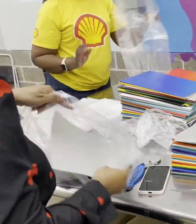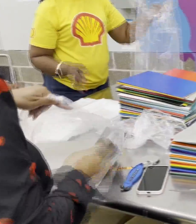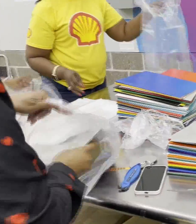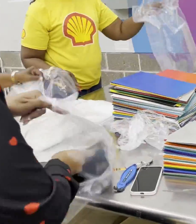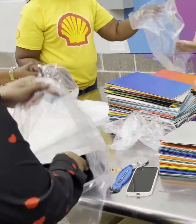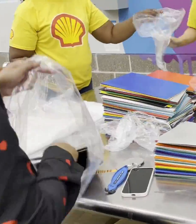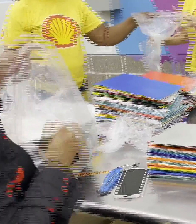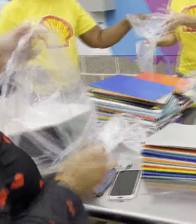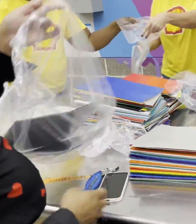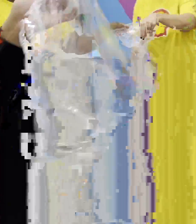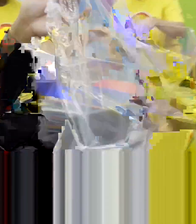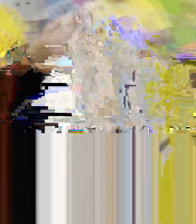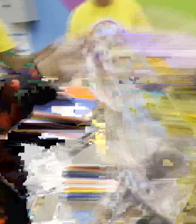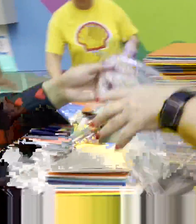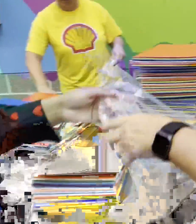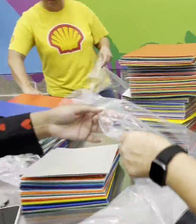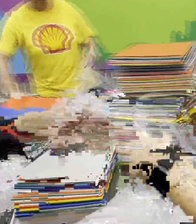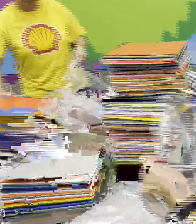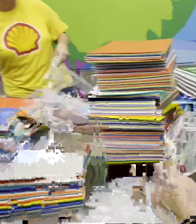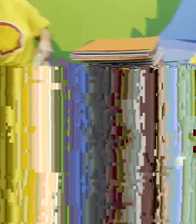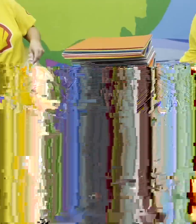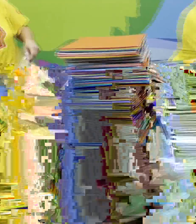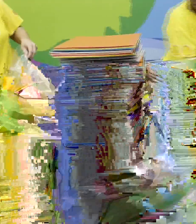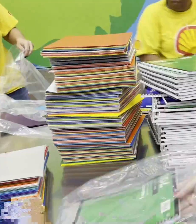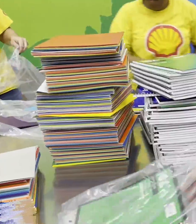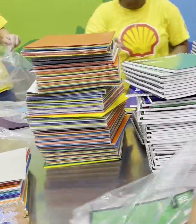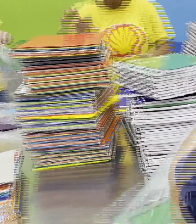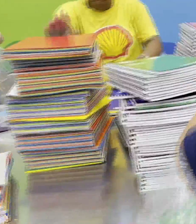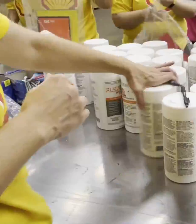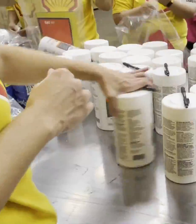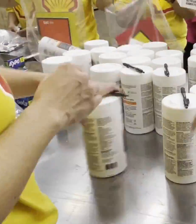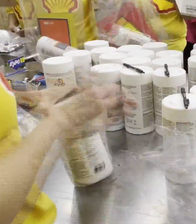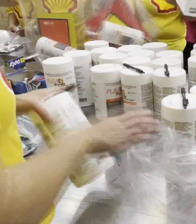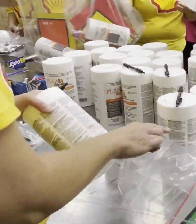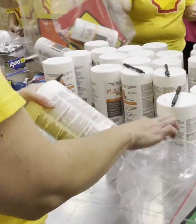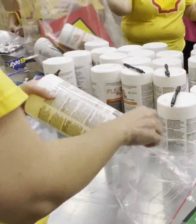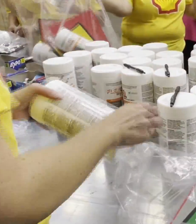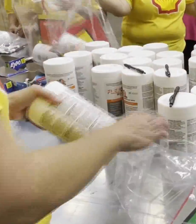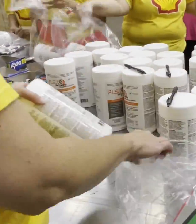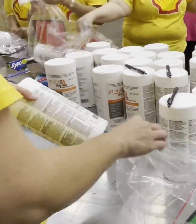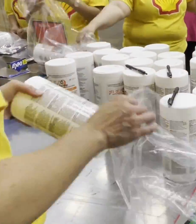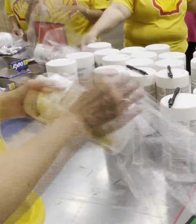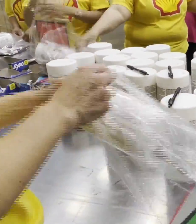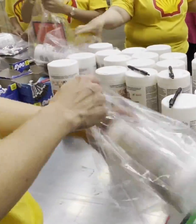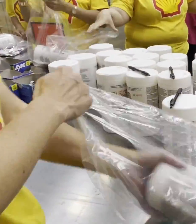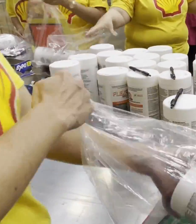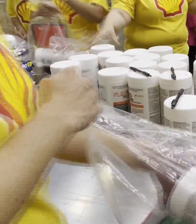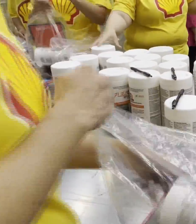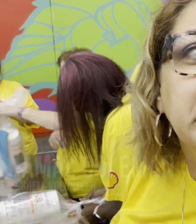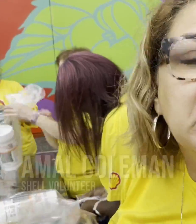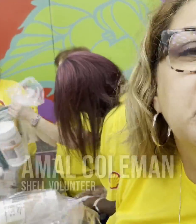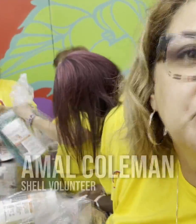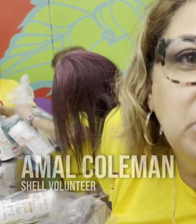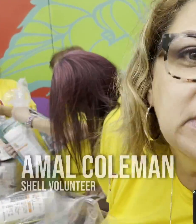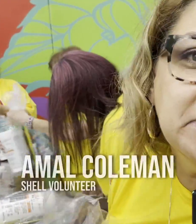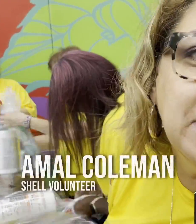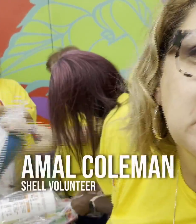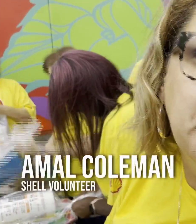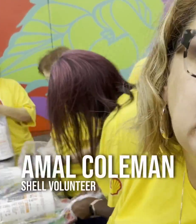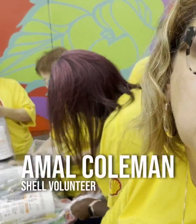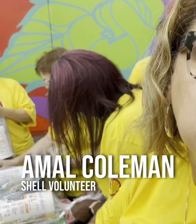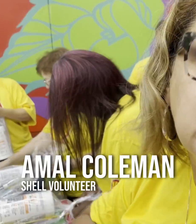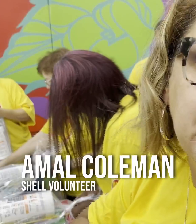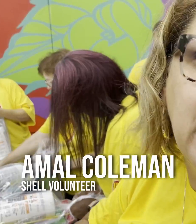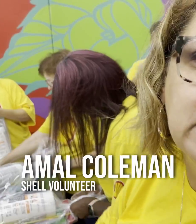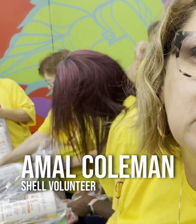pride in knowing that the work that we are doing is helping to prepare our students for academic success. It is a struggle sometimes